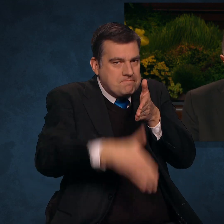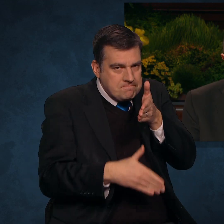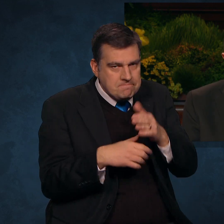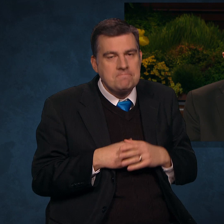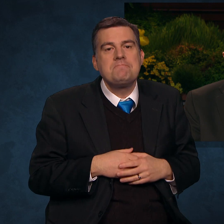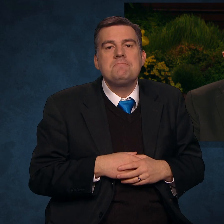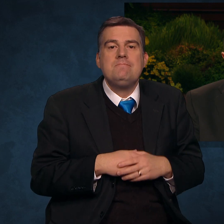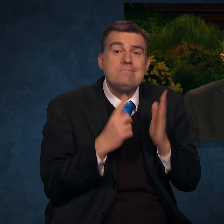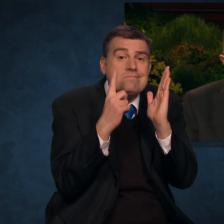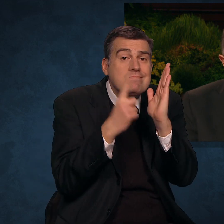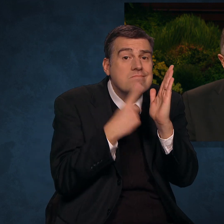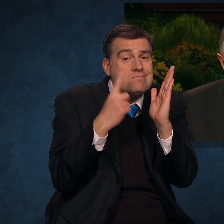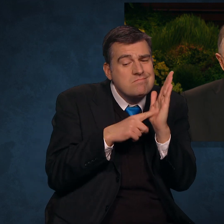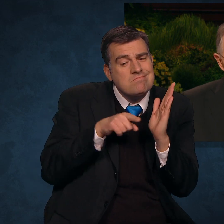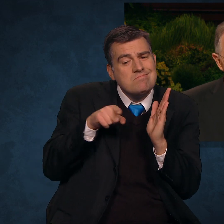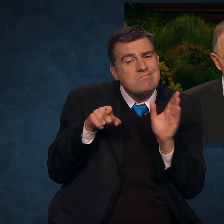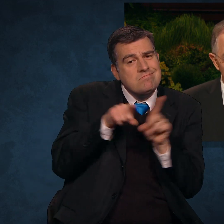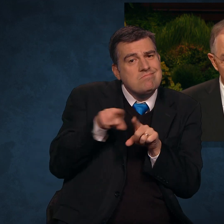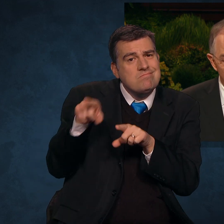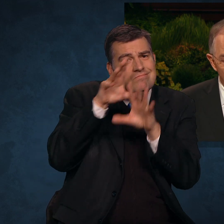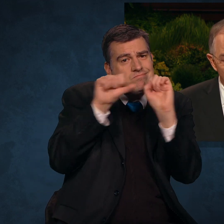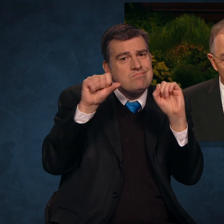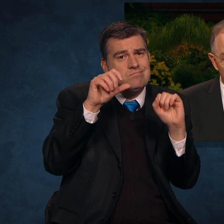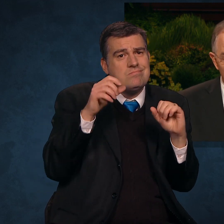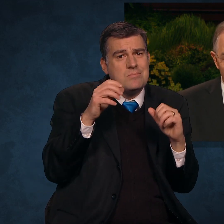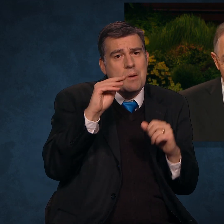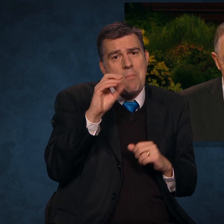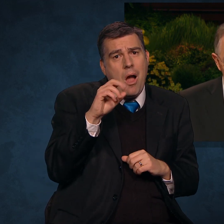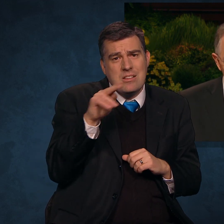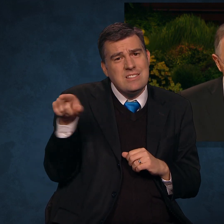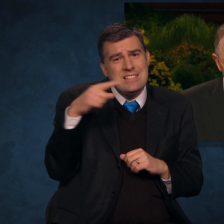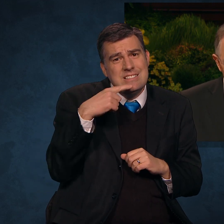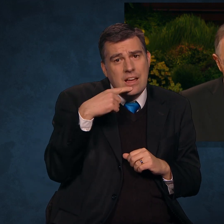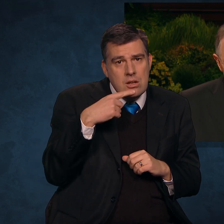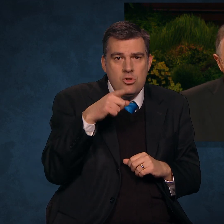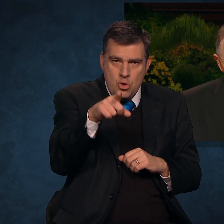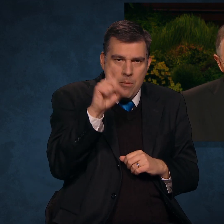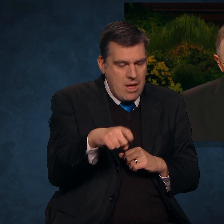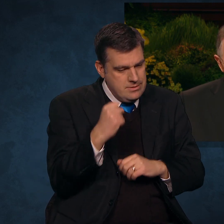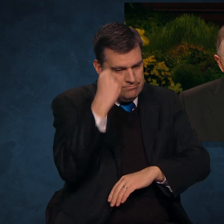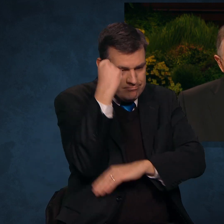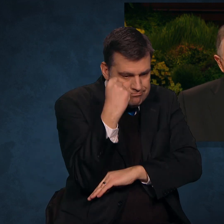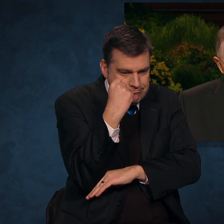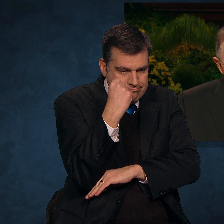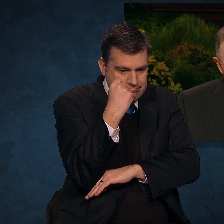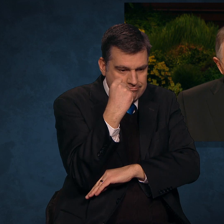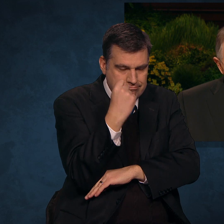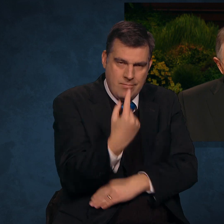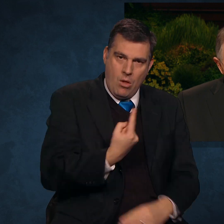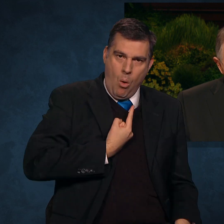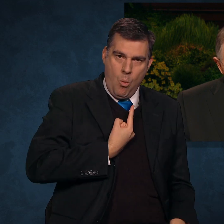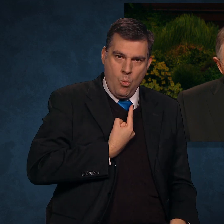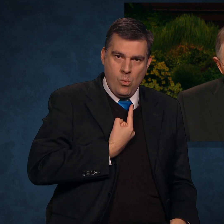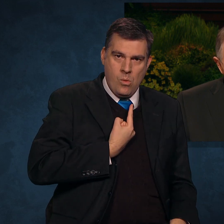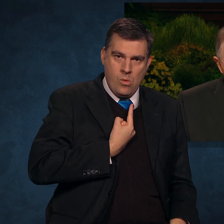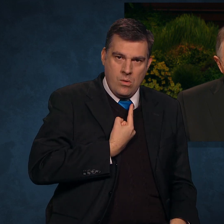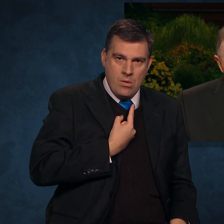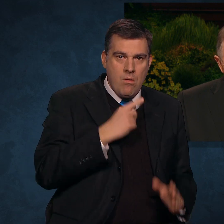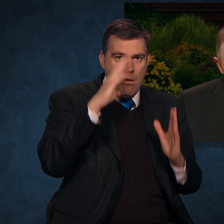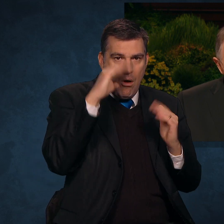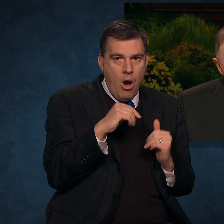Sometimes, as President Monson said, you have to stand alone. Hopefully, as youth,